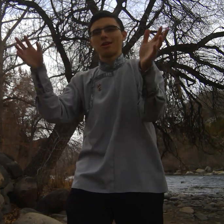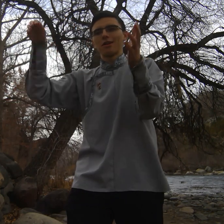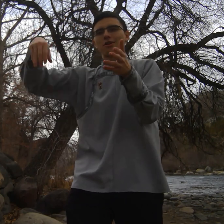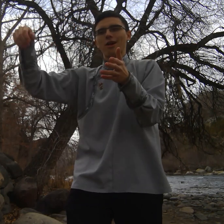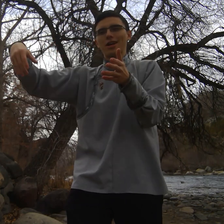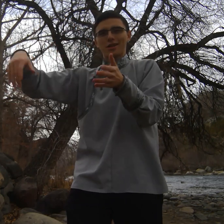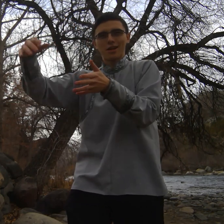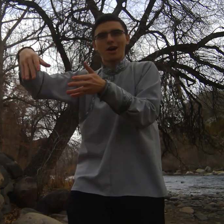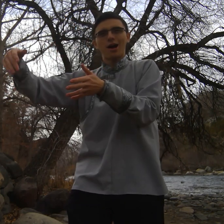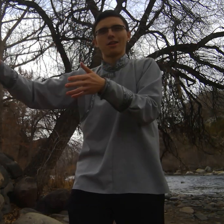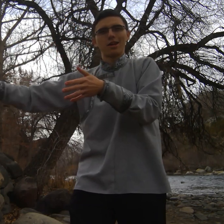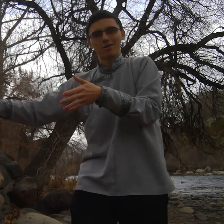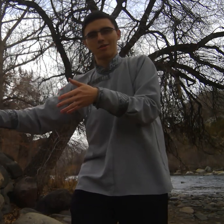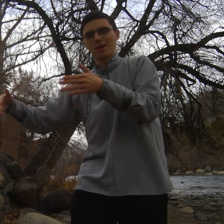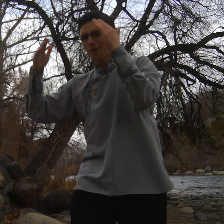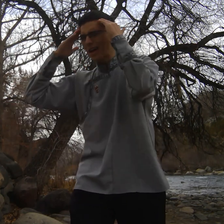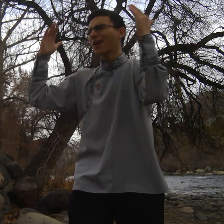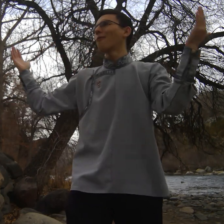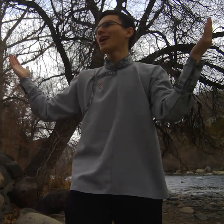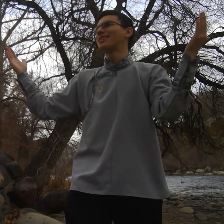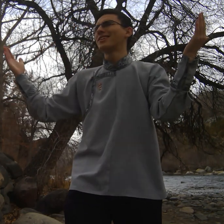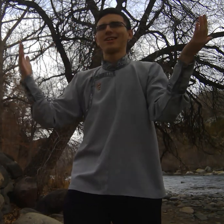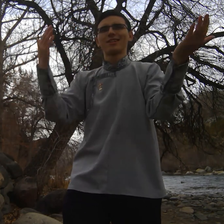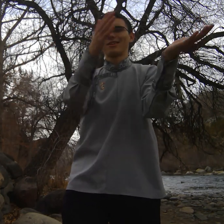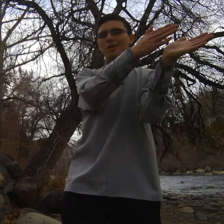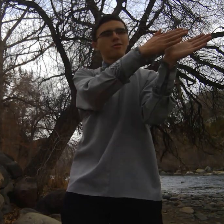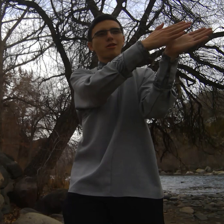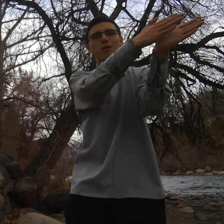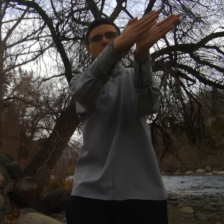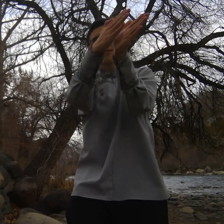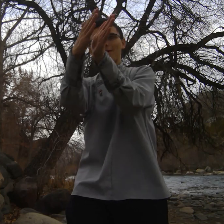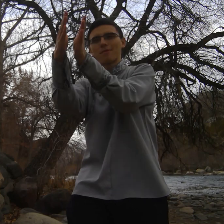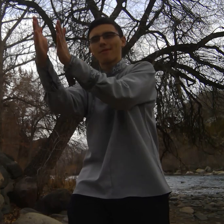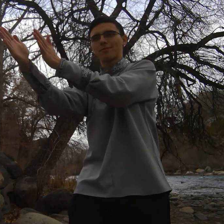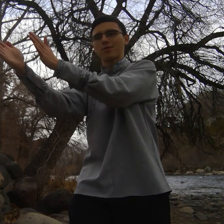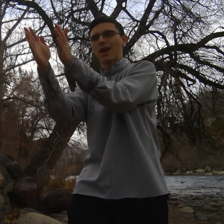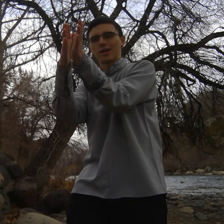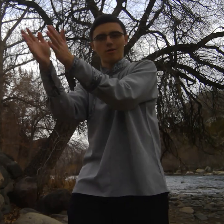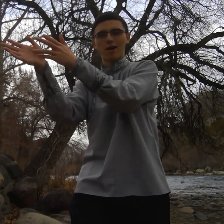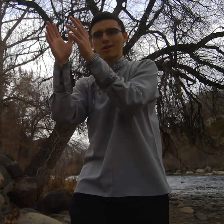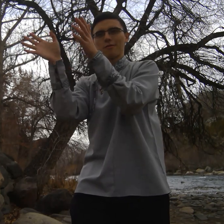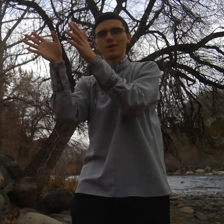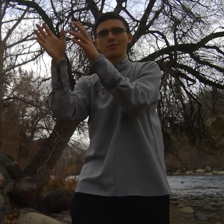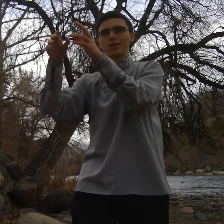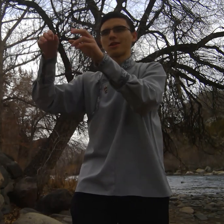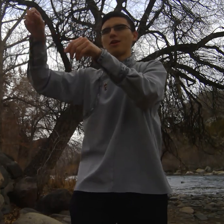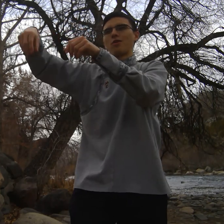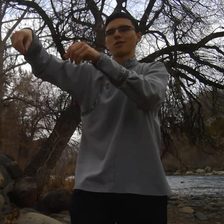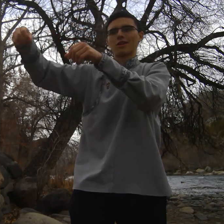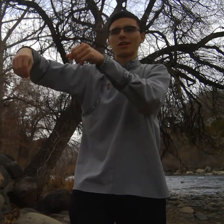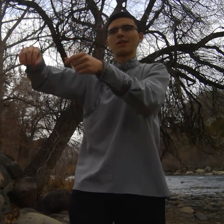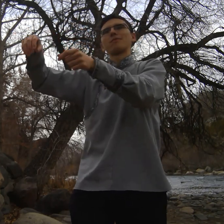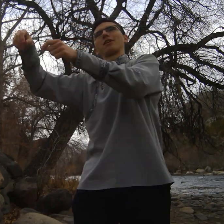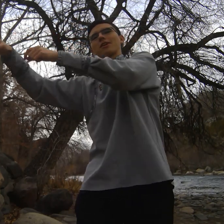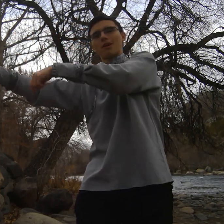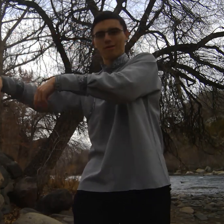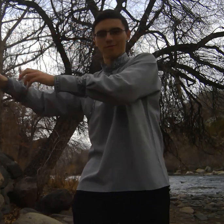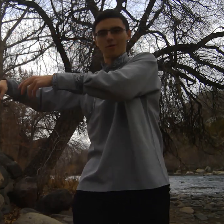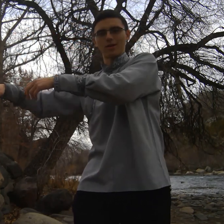grazing on the hill and we're like what they're just walking from left to right across our view just horses like nibbling going forward